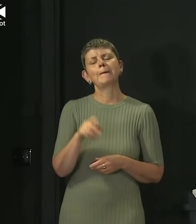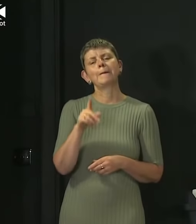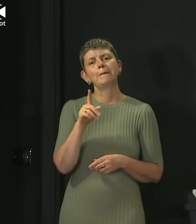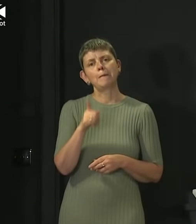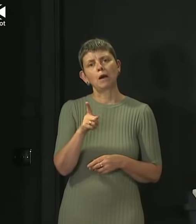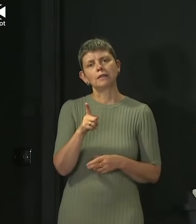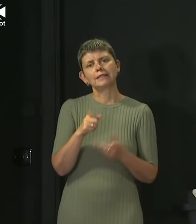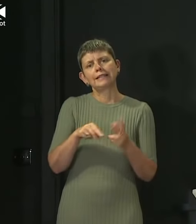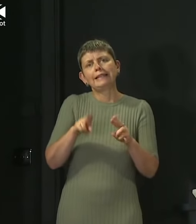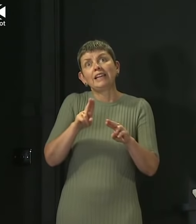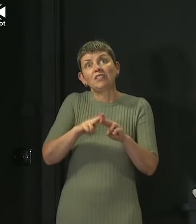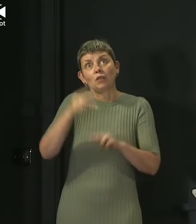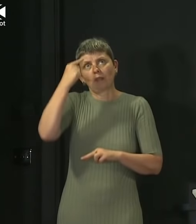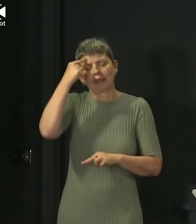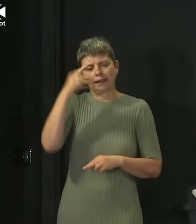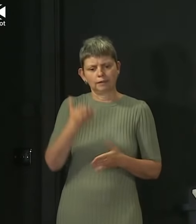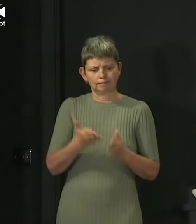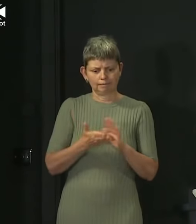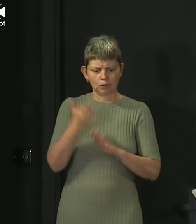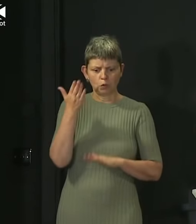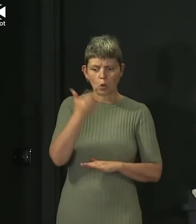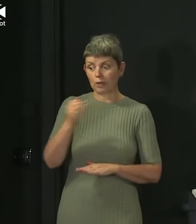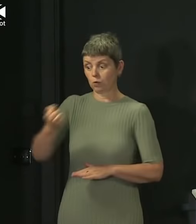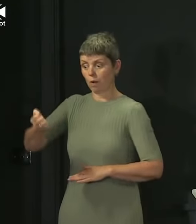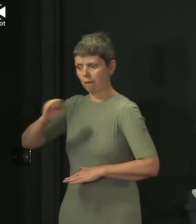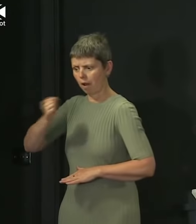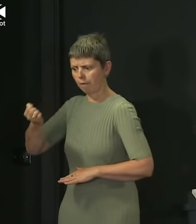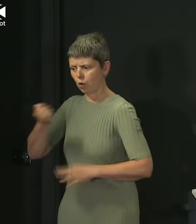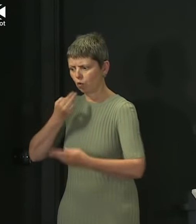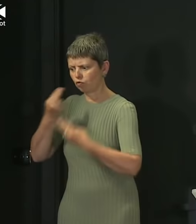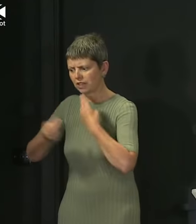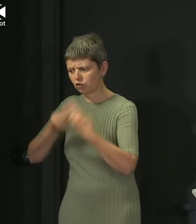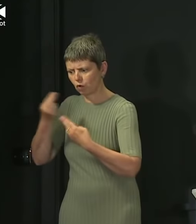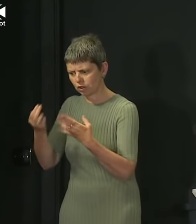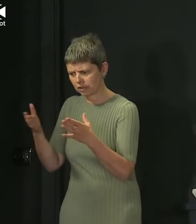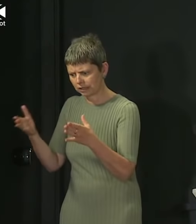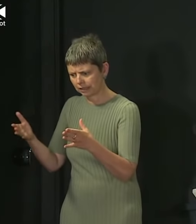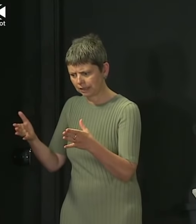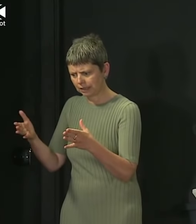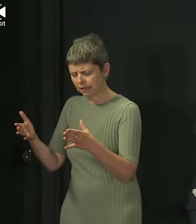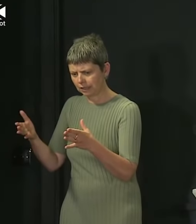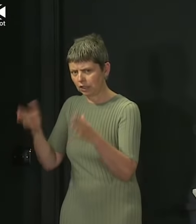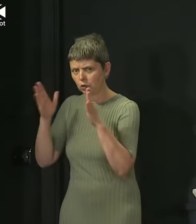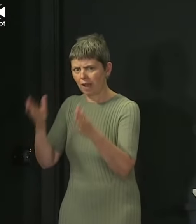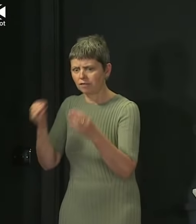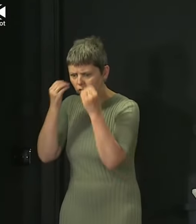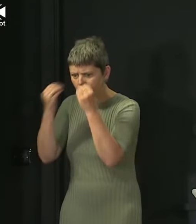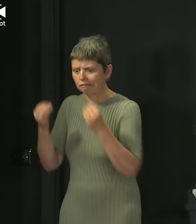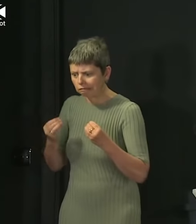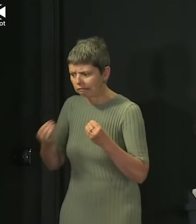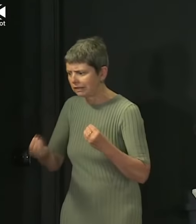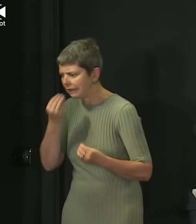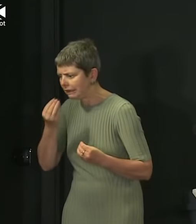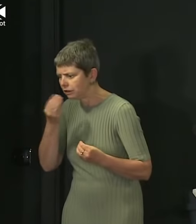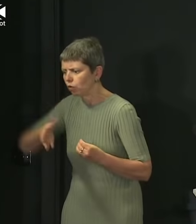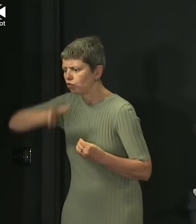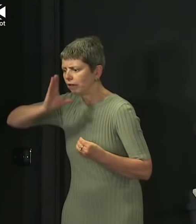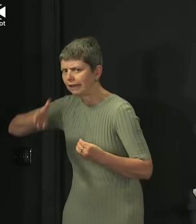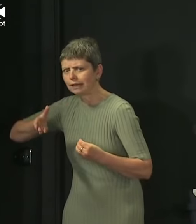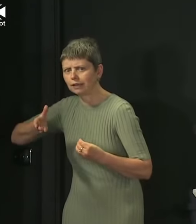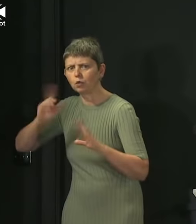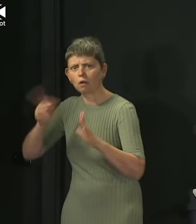if you think about it logically, you go into a pub or a restaurant, you have to uncover your mouth in order to eat or drink.